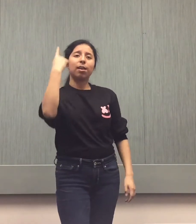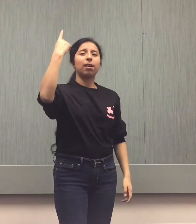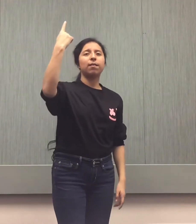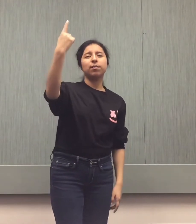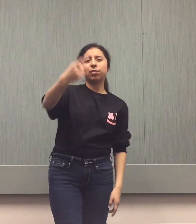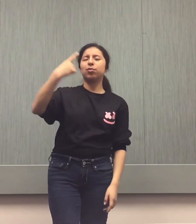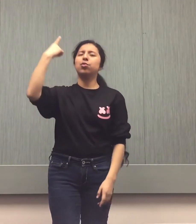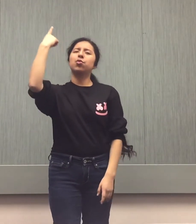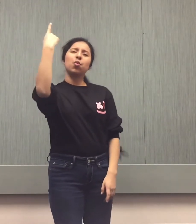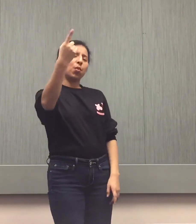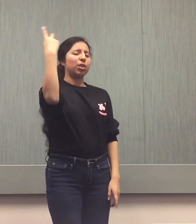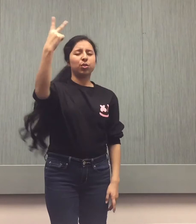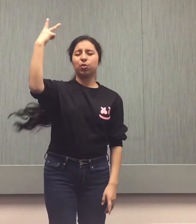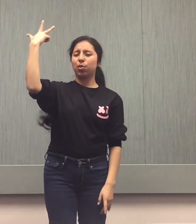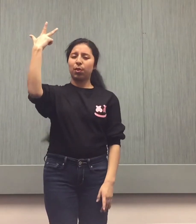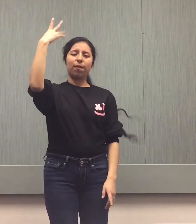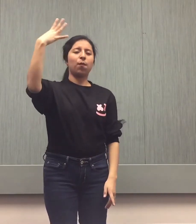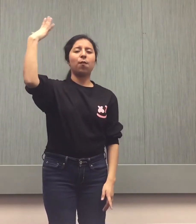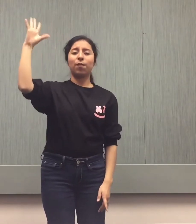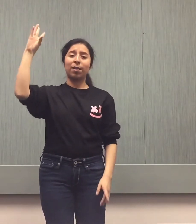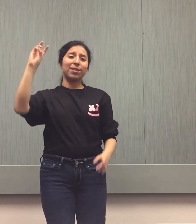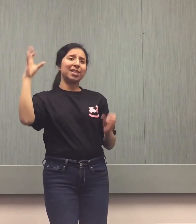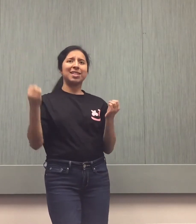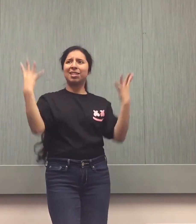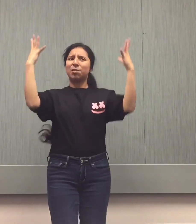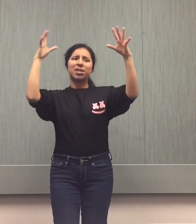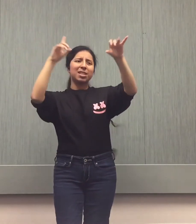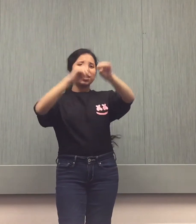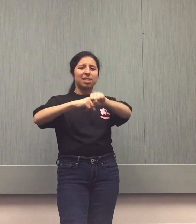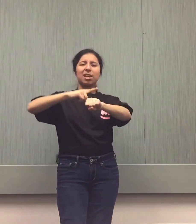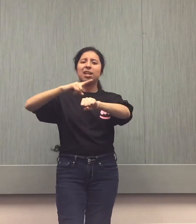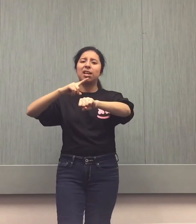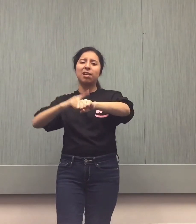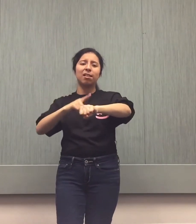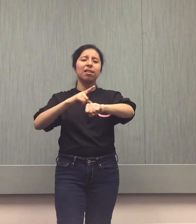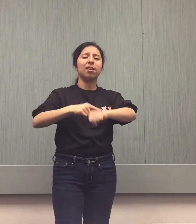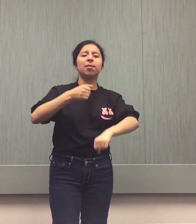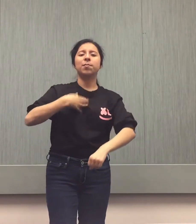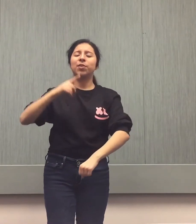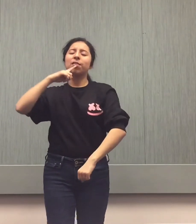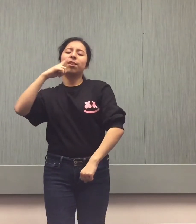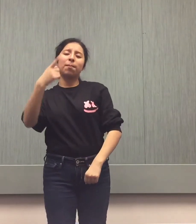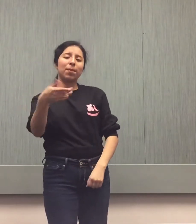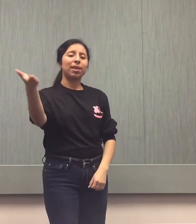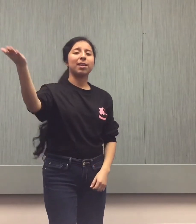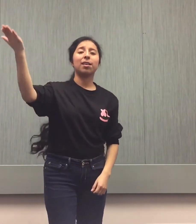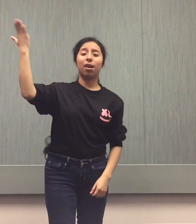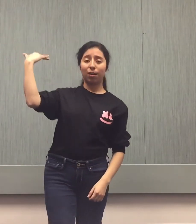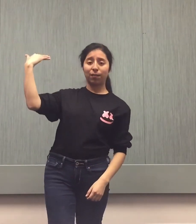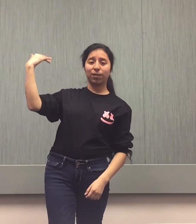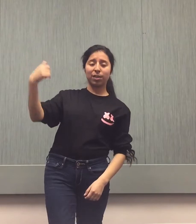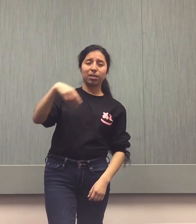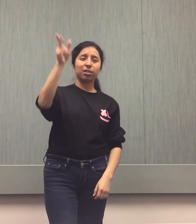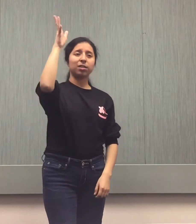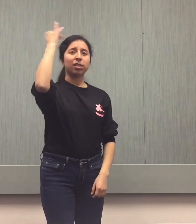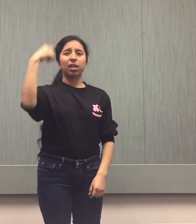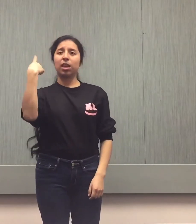I've told you 1, 2, 3, 4, 5, 6 thousand times Haven't I made it obvious? Haven't